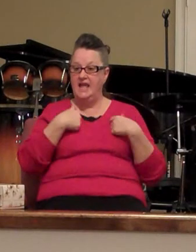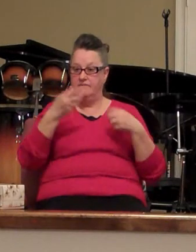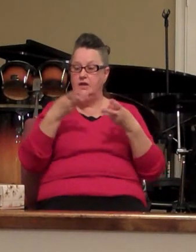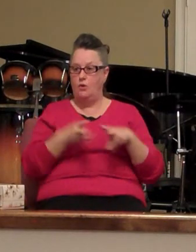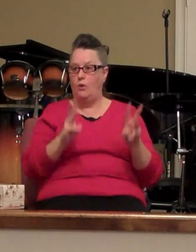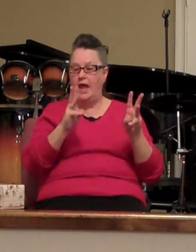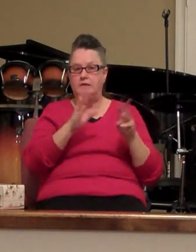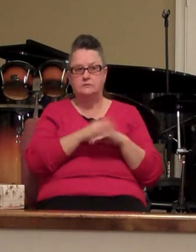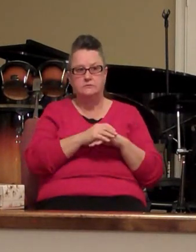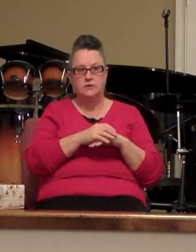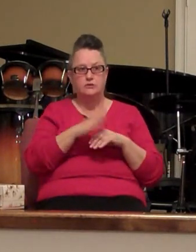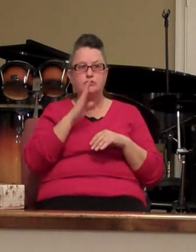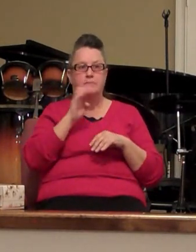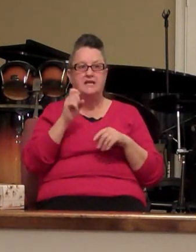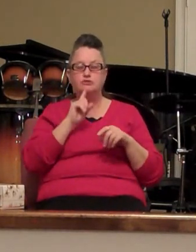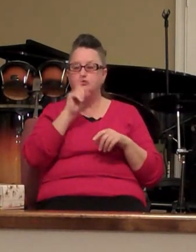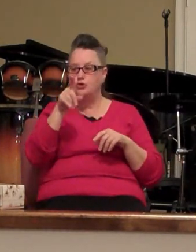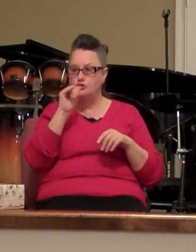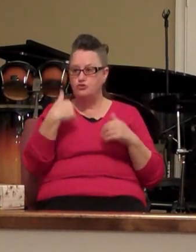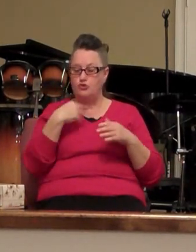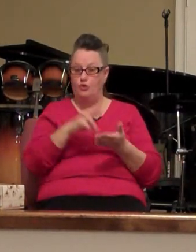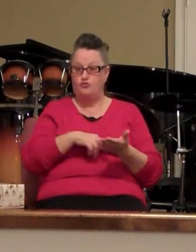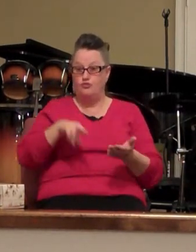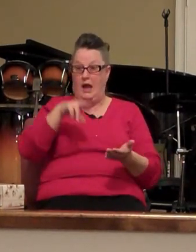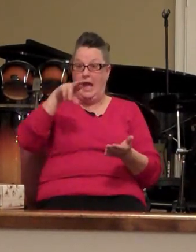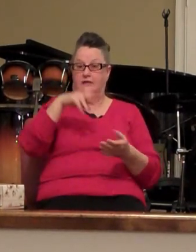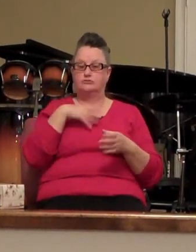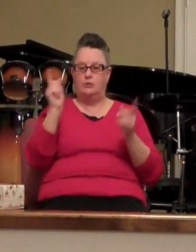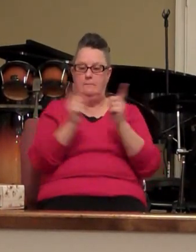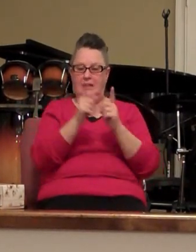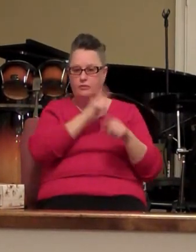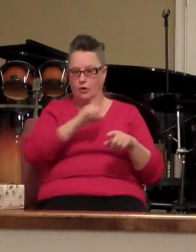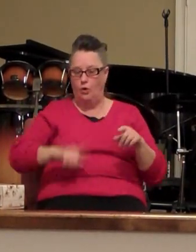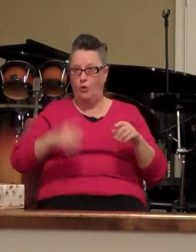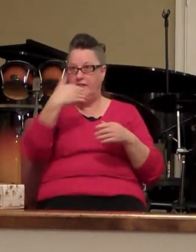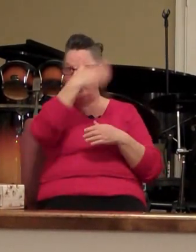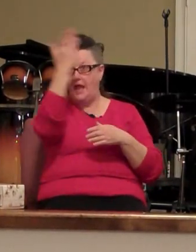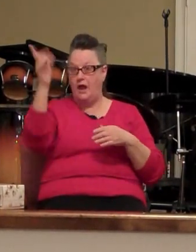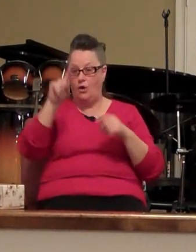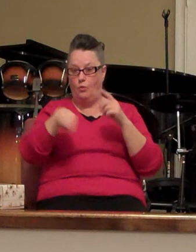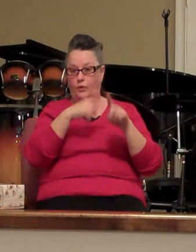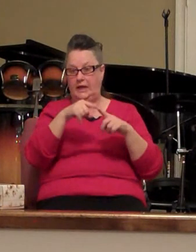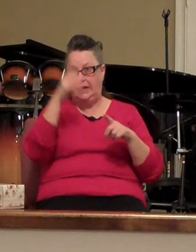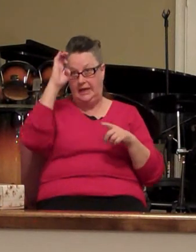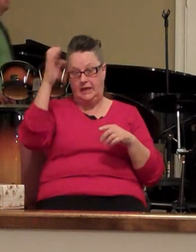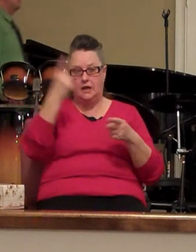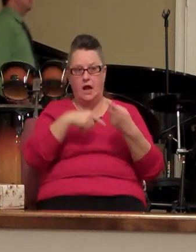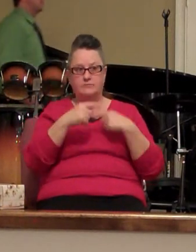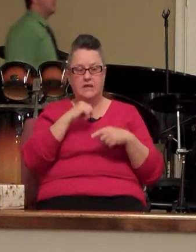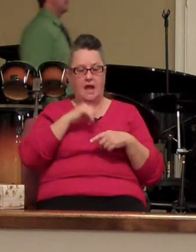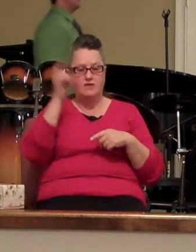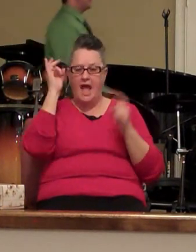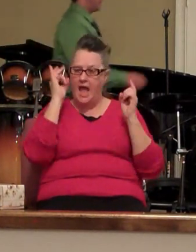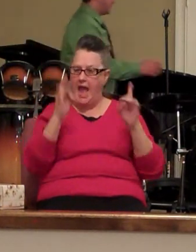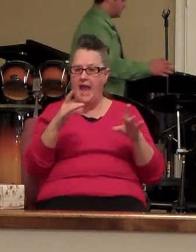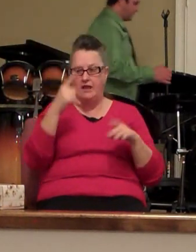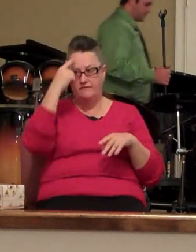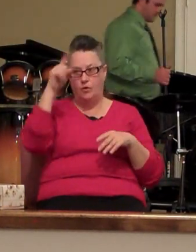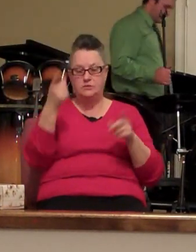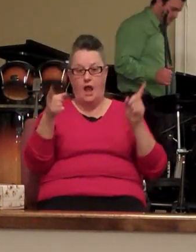to be sure you will rise to meet the Lord in the air when he comes I would hate for it to happen that when the